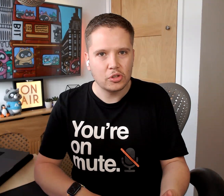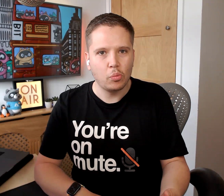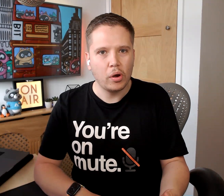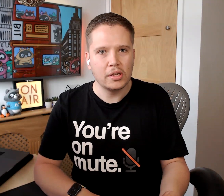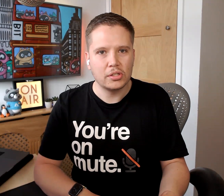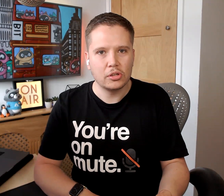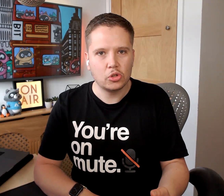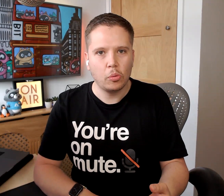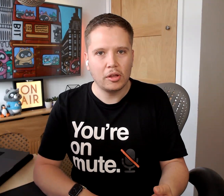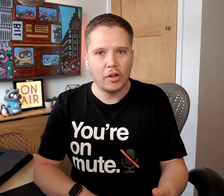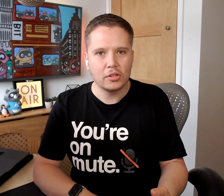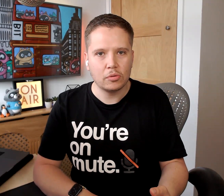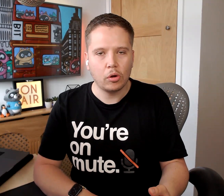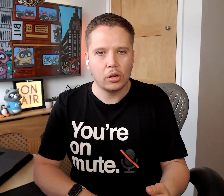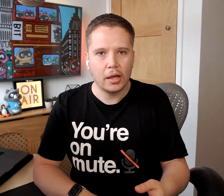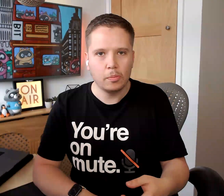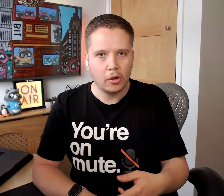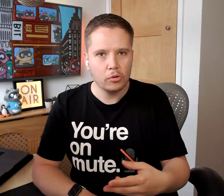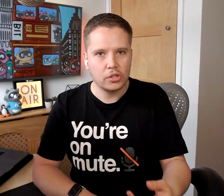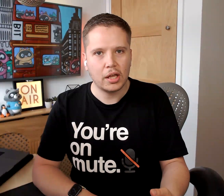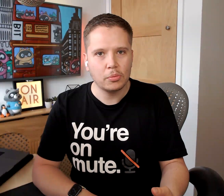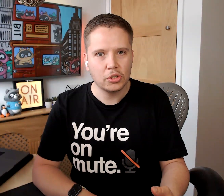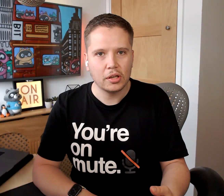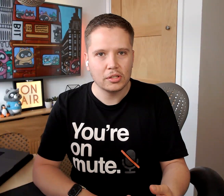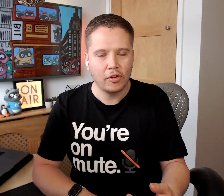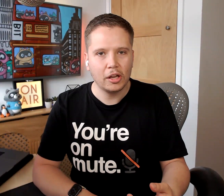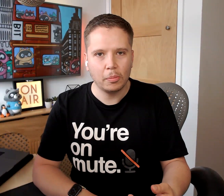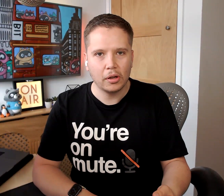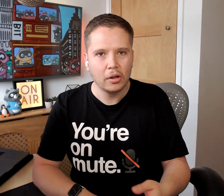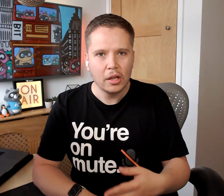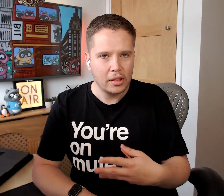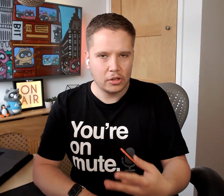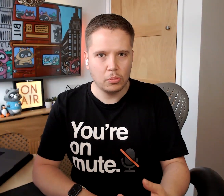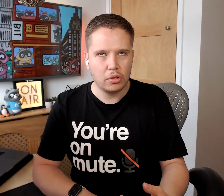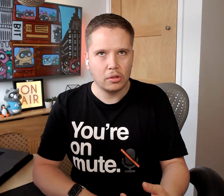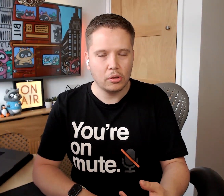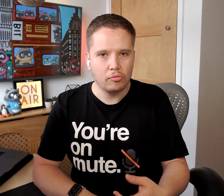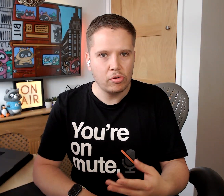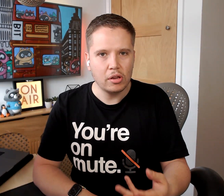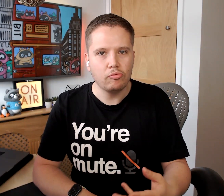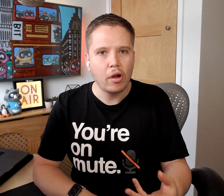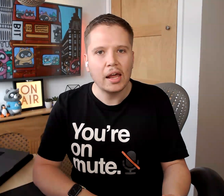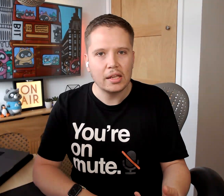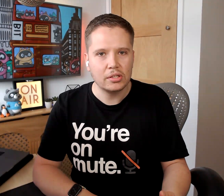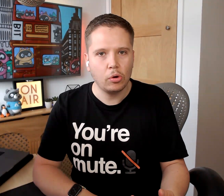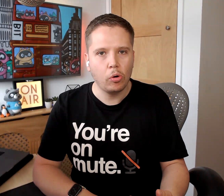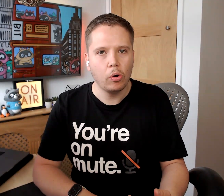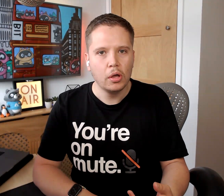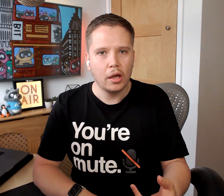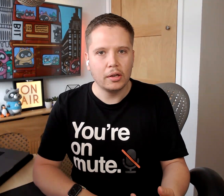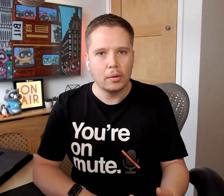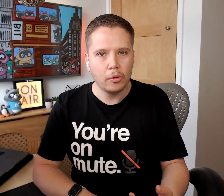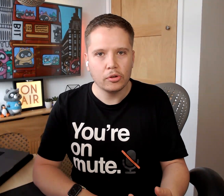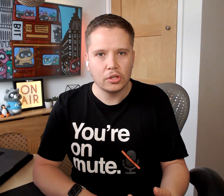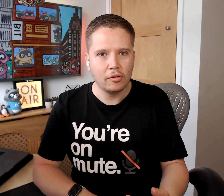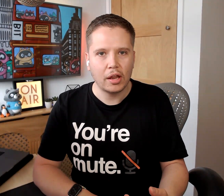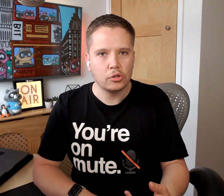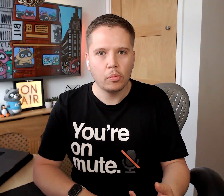some ways that so many events are online because the captioning is available. And that's something that you really rarely saw at an in-person event or